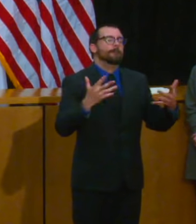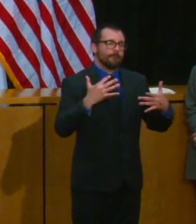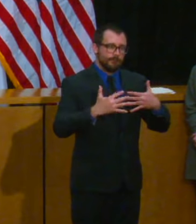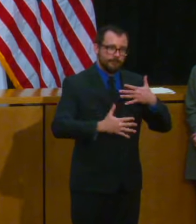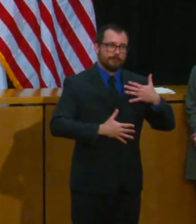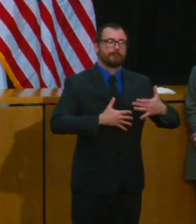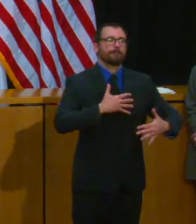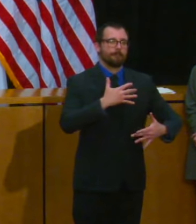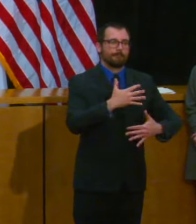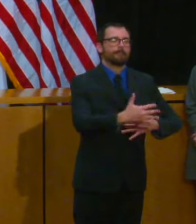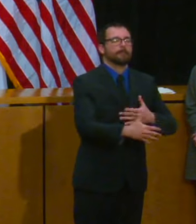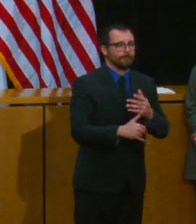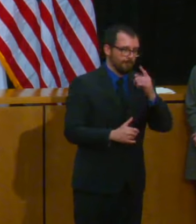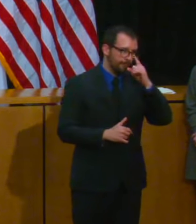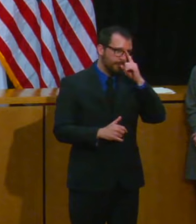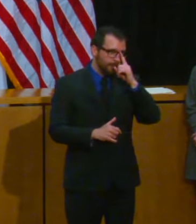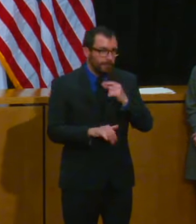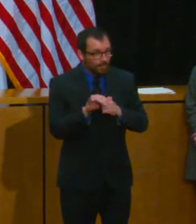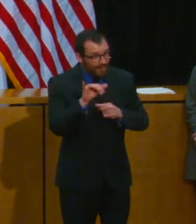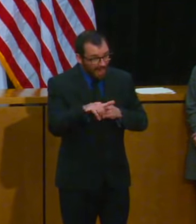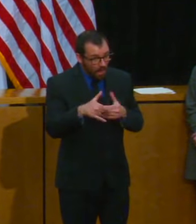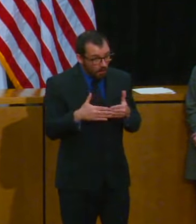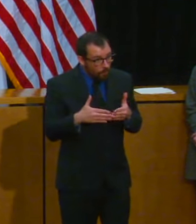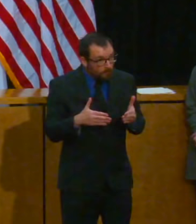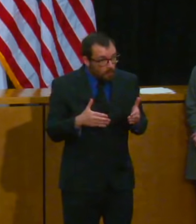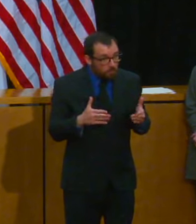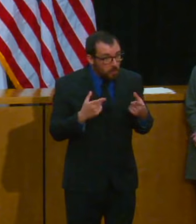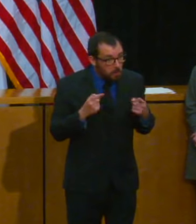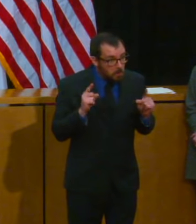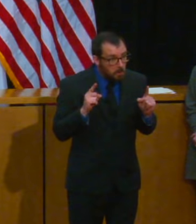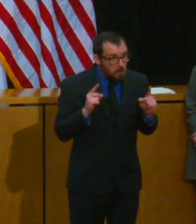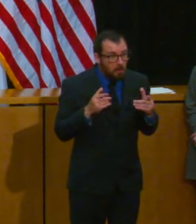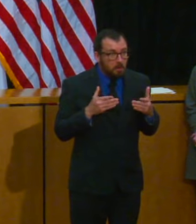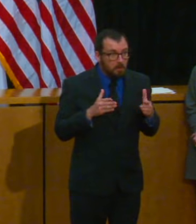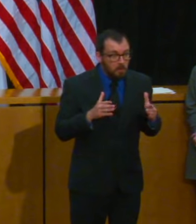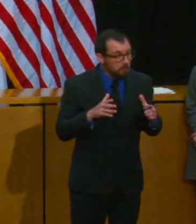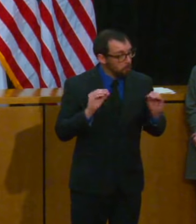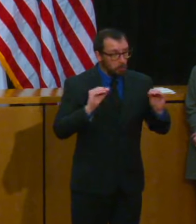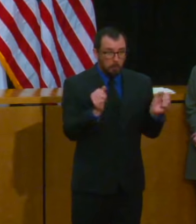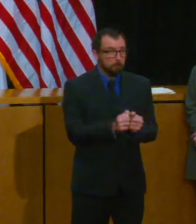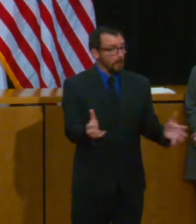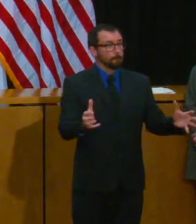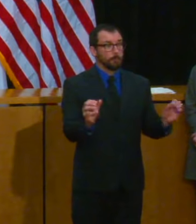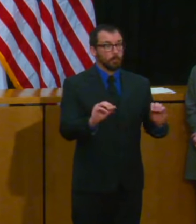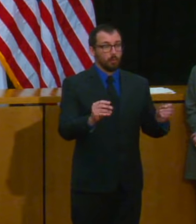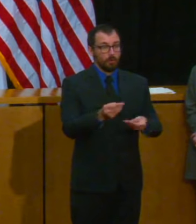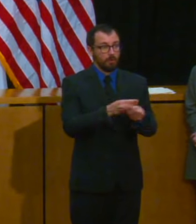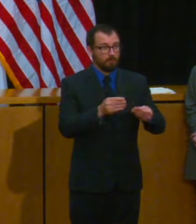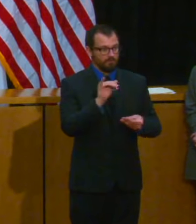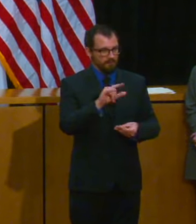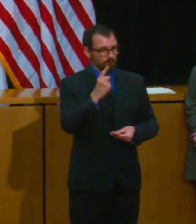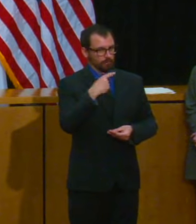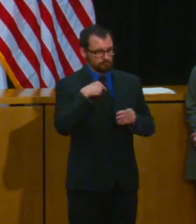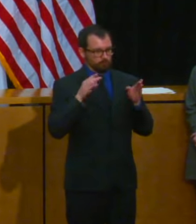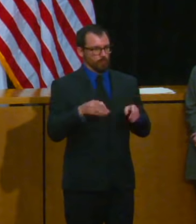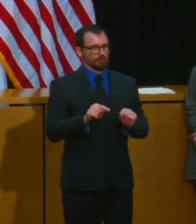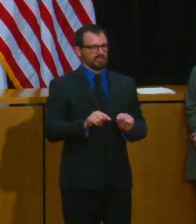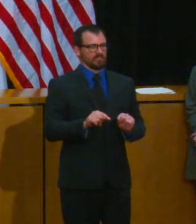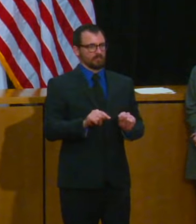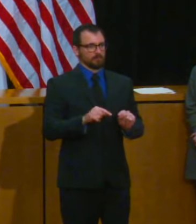not creating additional spread where the reopening is sort of sort of first in line and that typically means